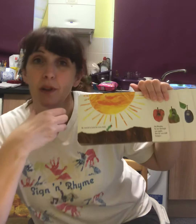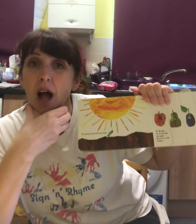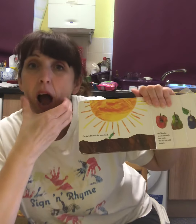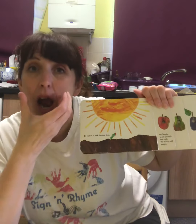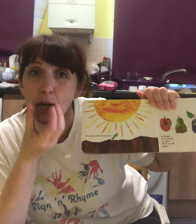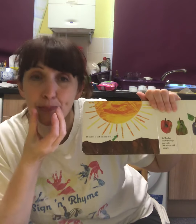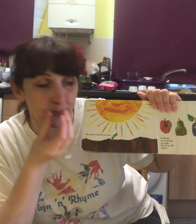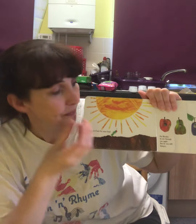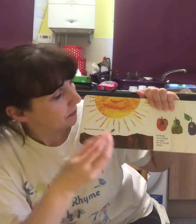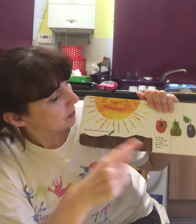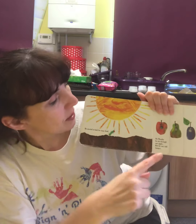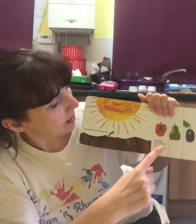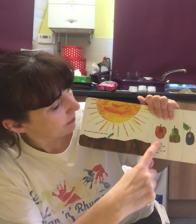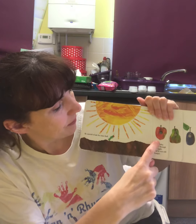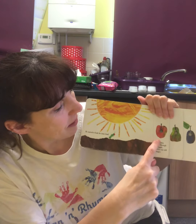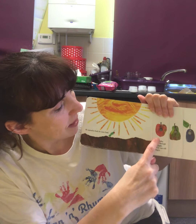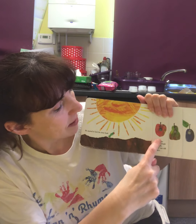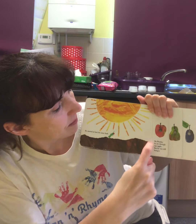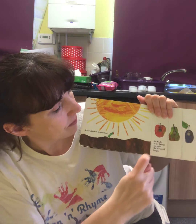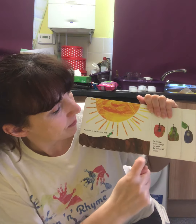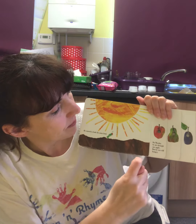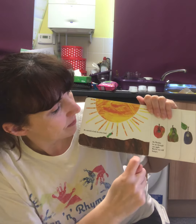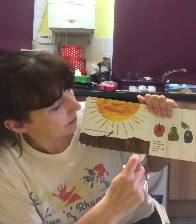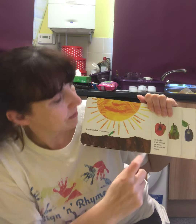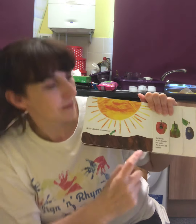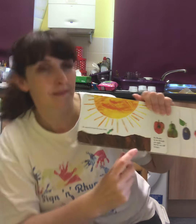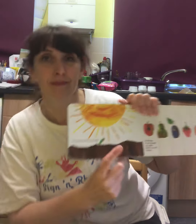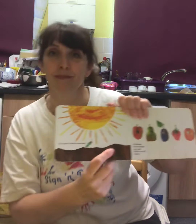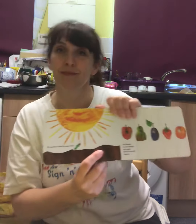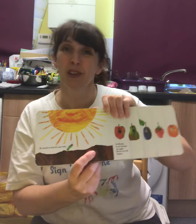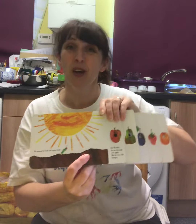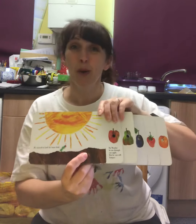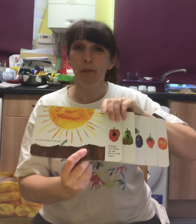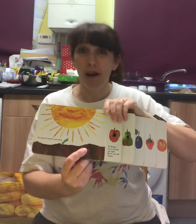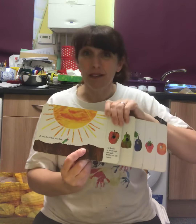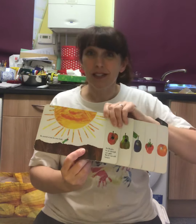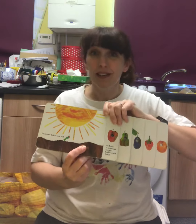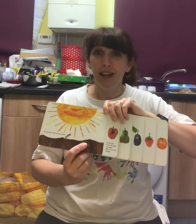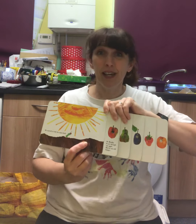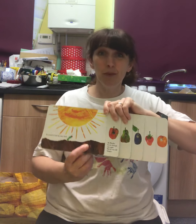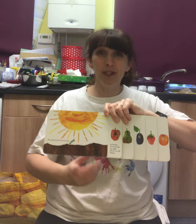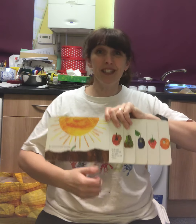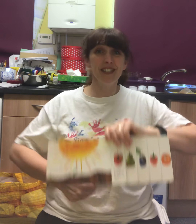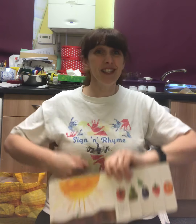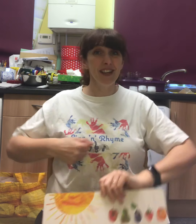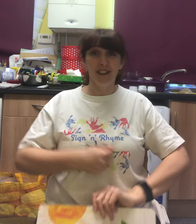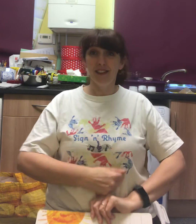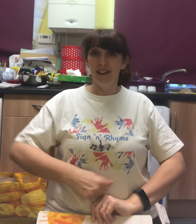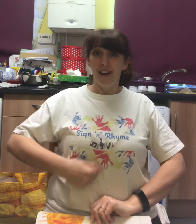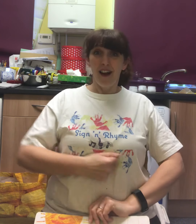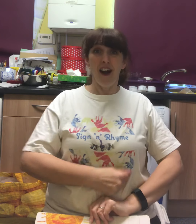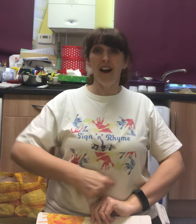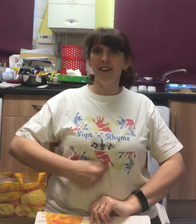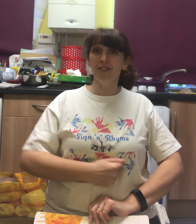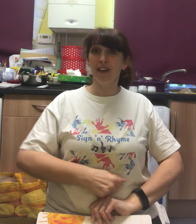You see, there it is. But he was still hungry.